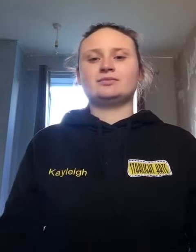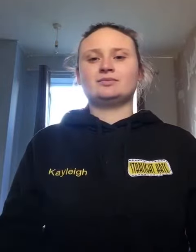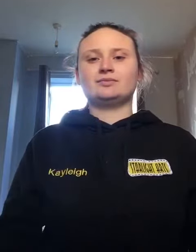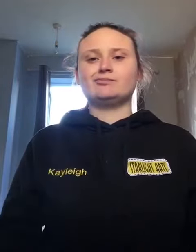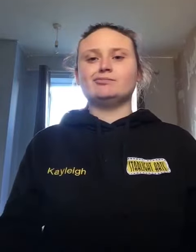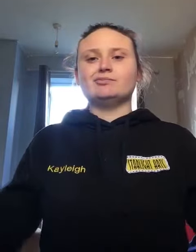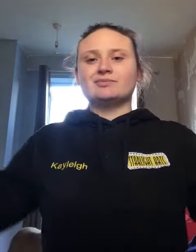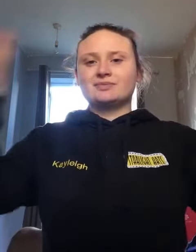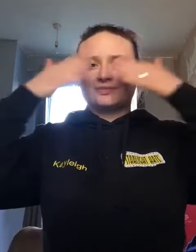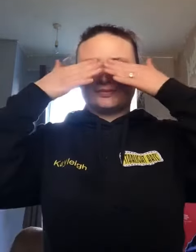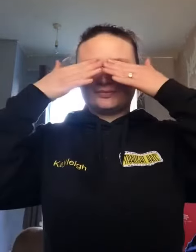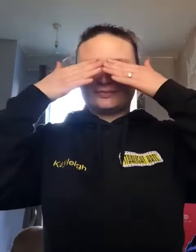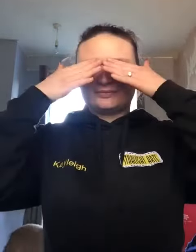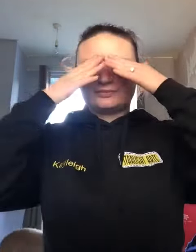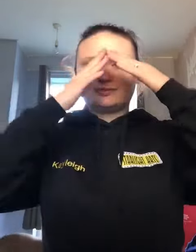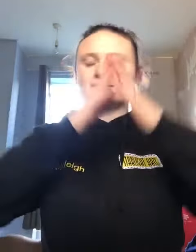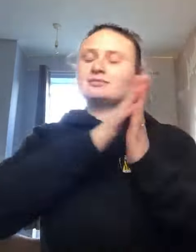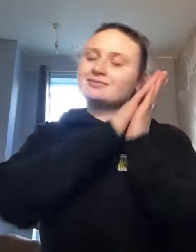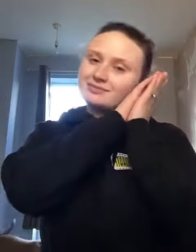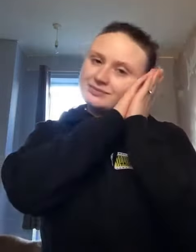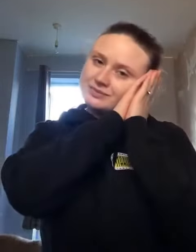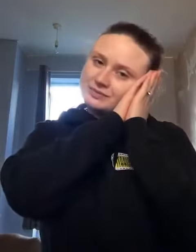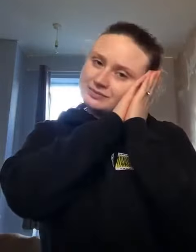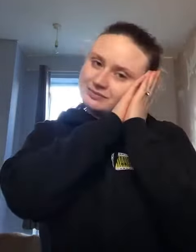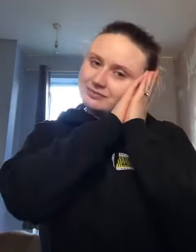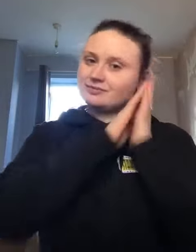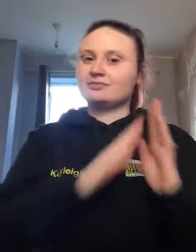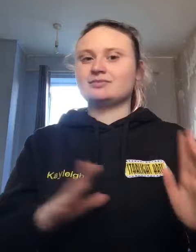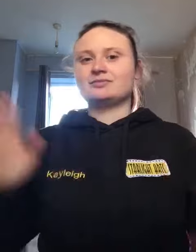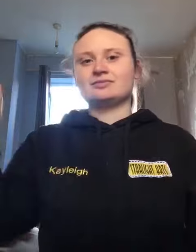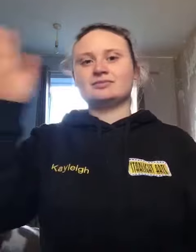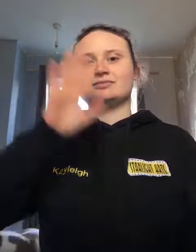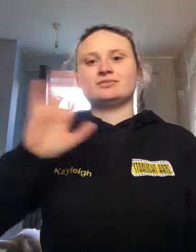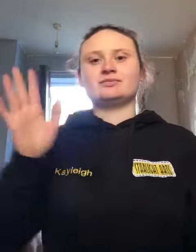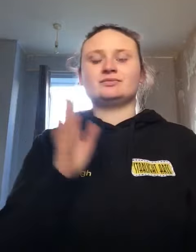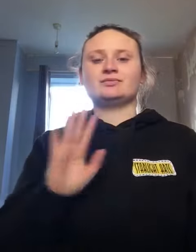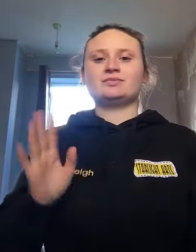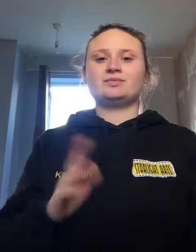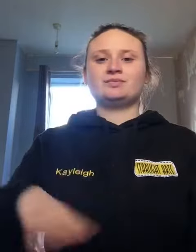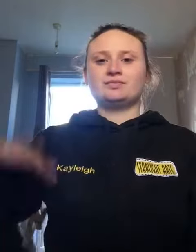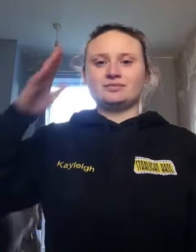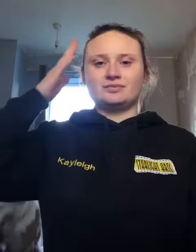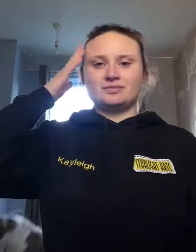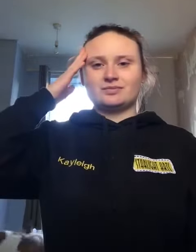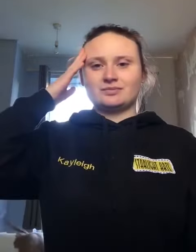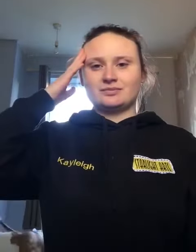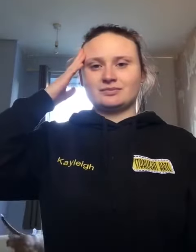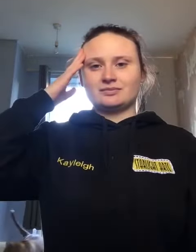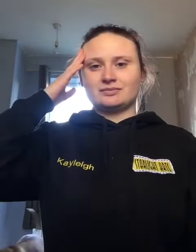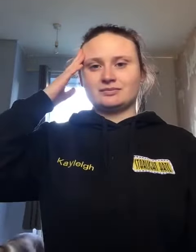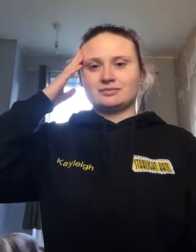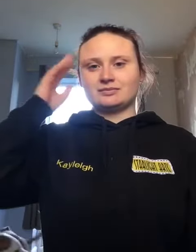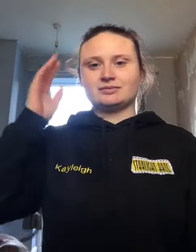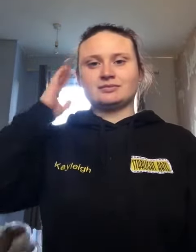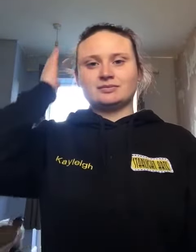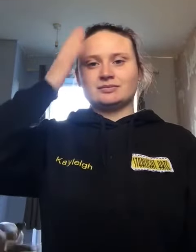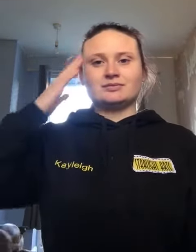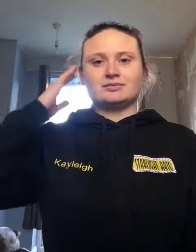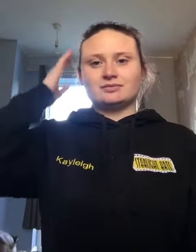And every night I lie in bed, the brightest colors fill my head, until you